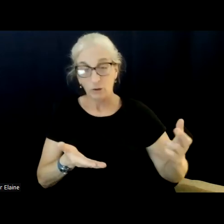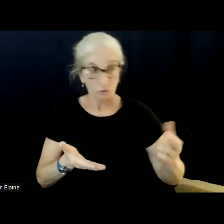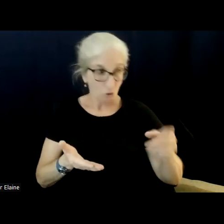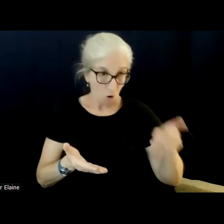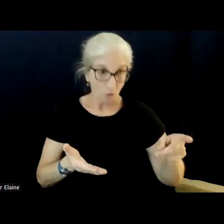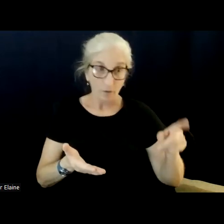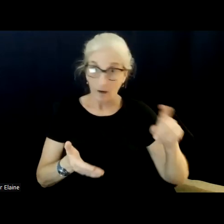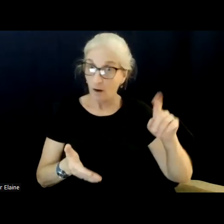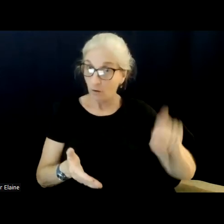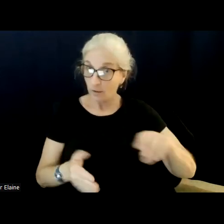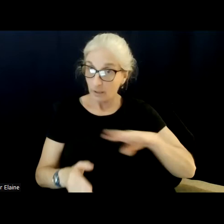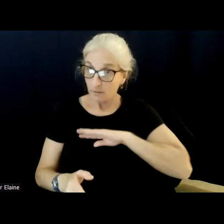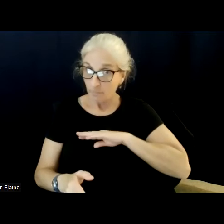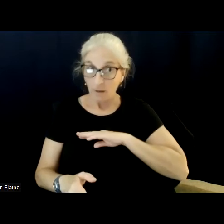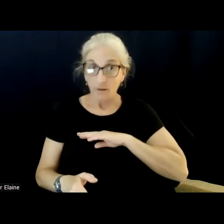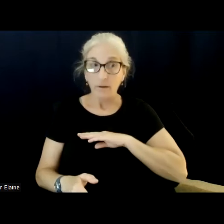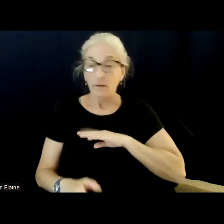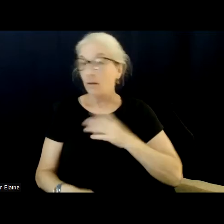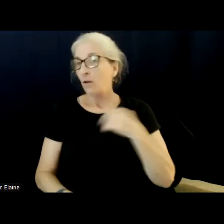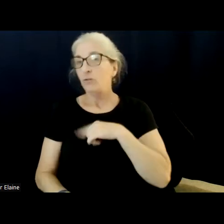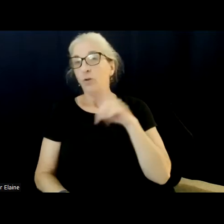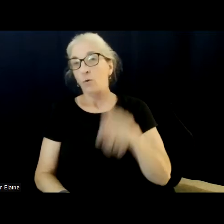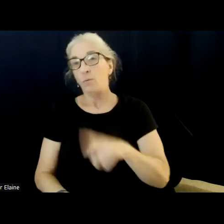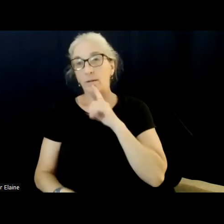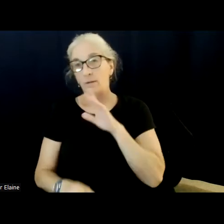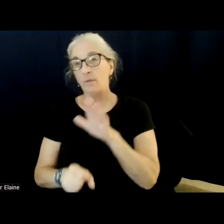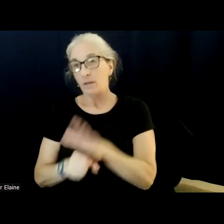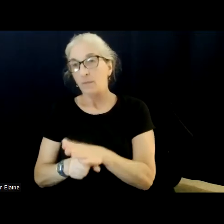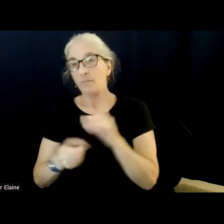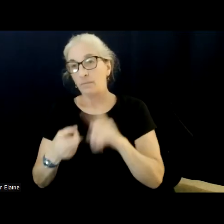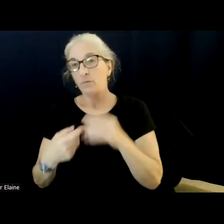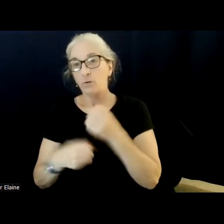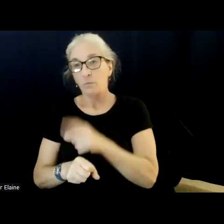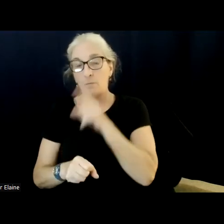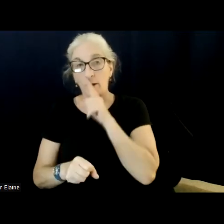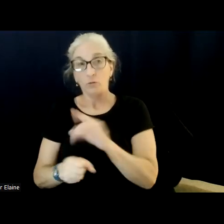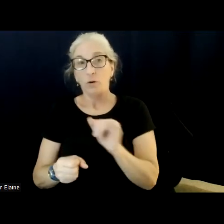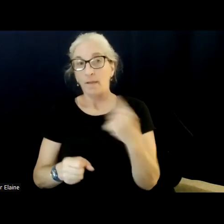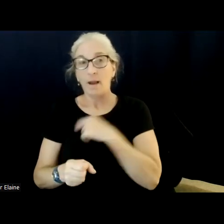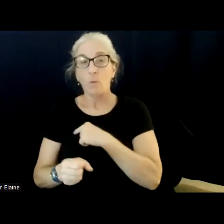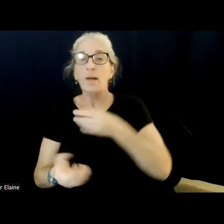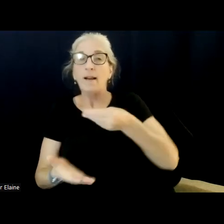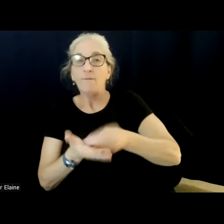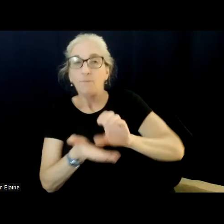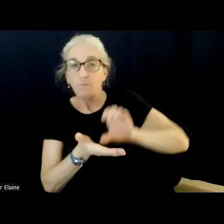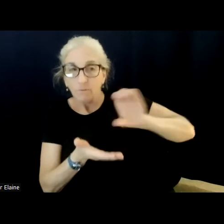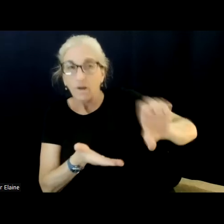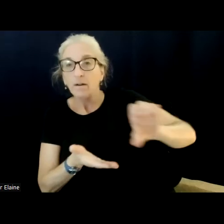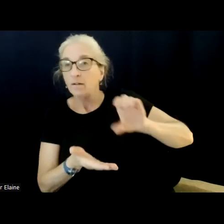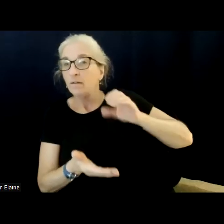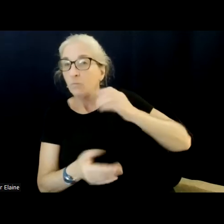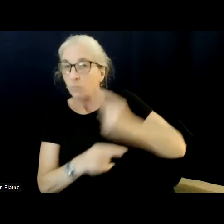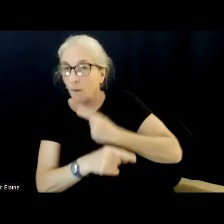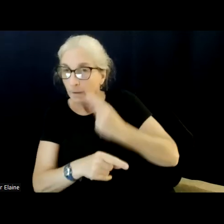really be committed to ensuring that we fund properly the needs of the